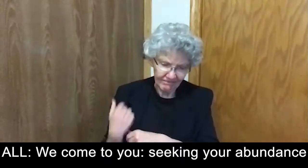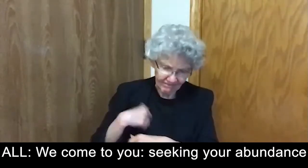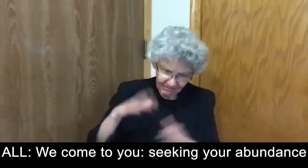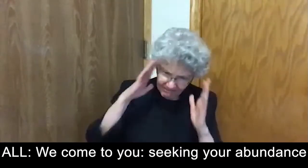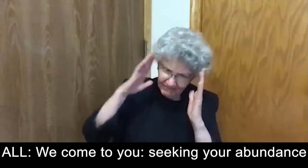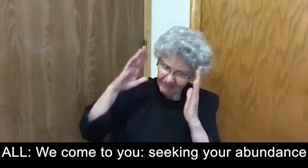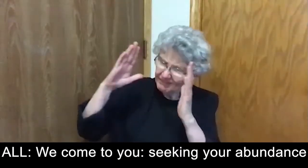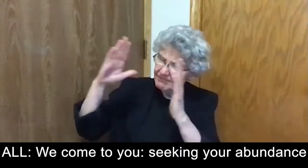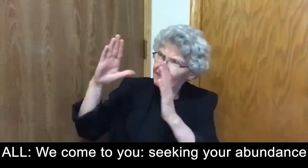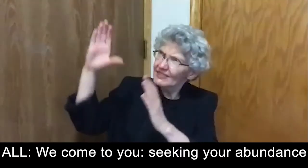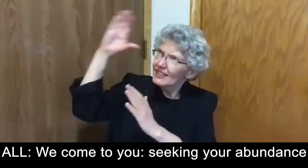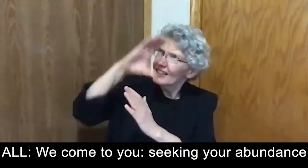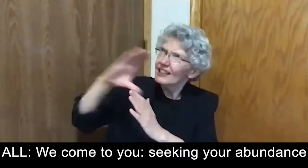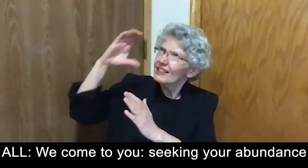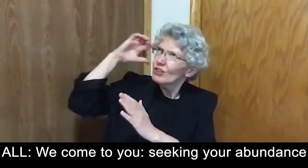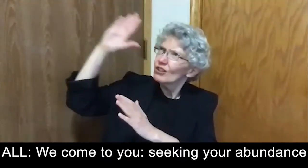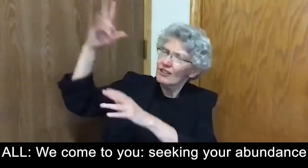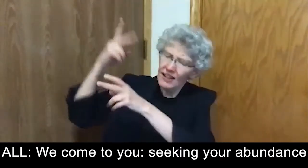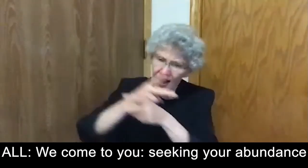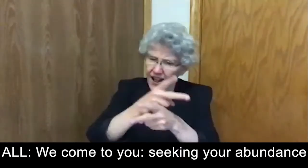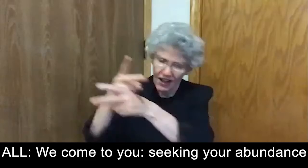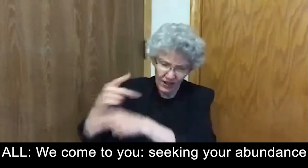we come to you seeking your abundance